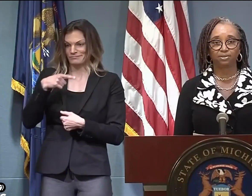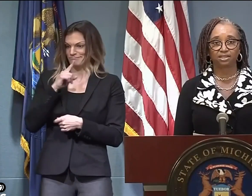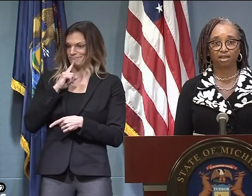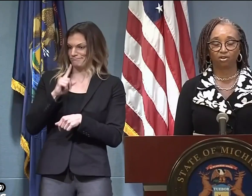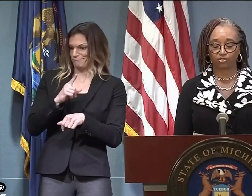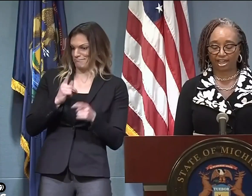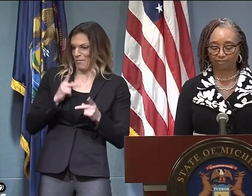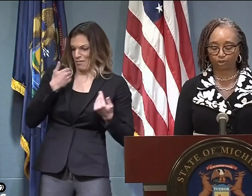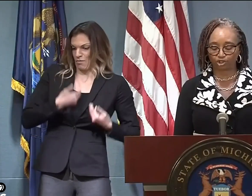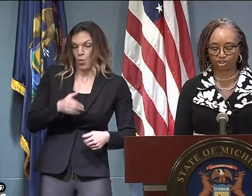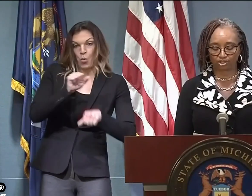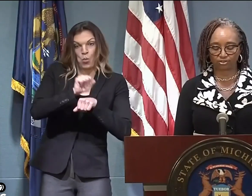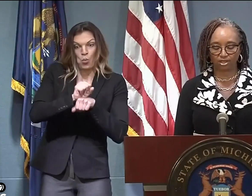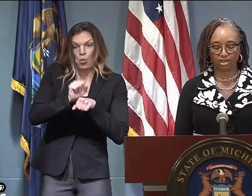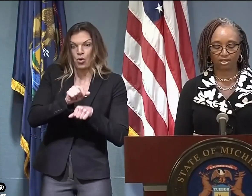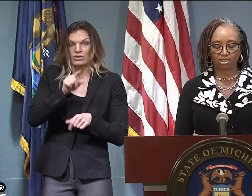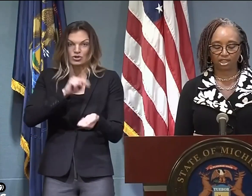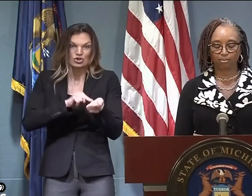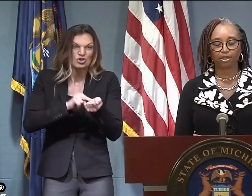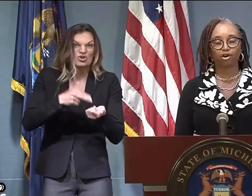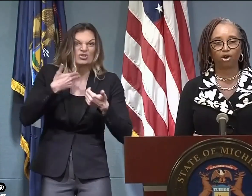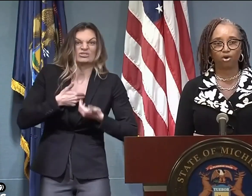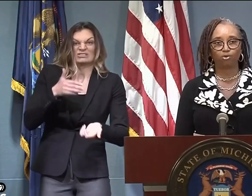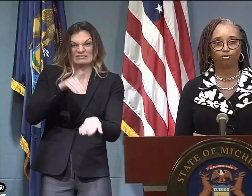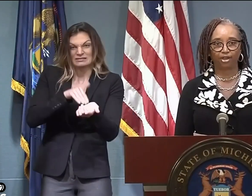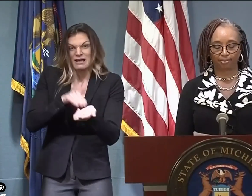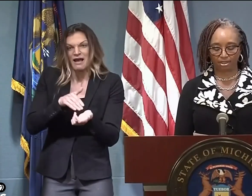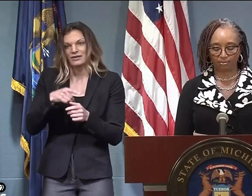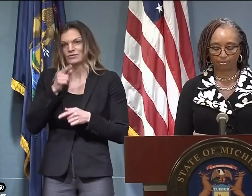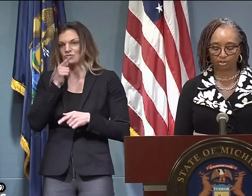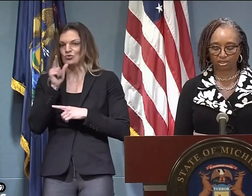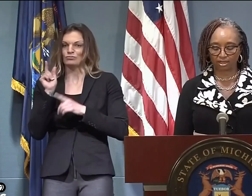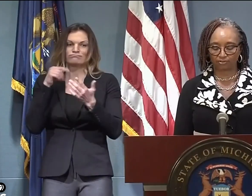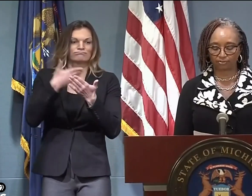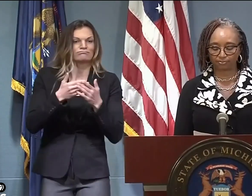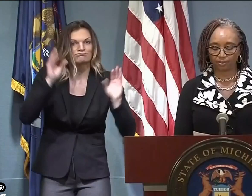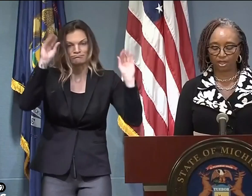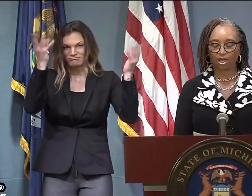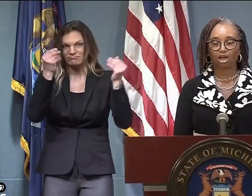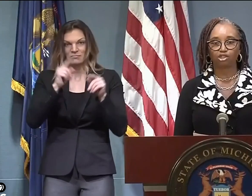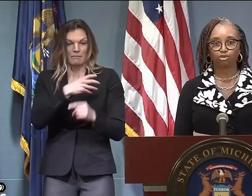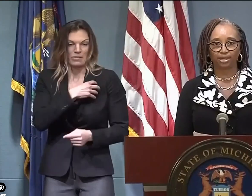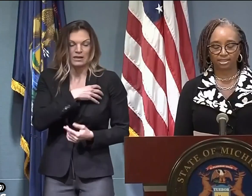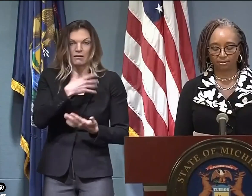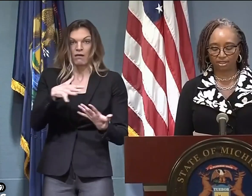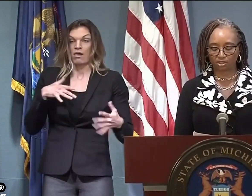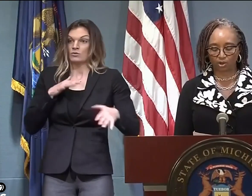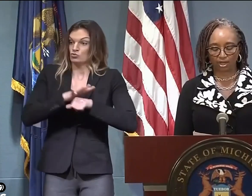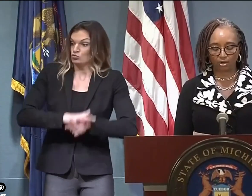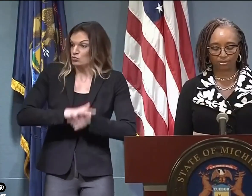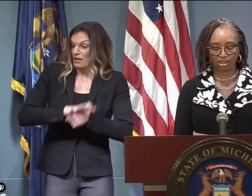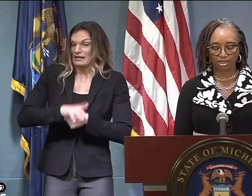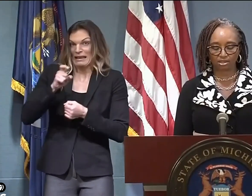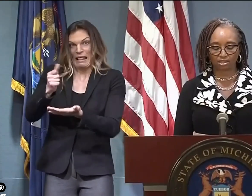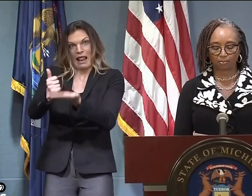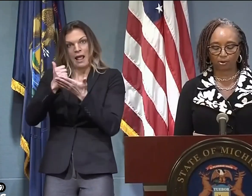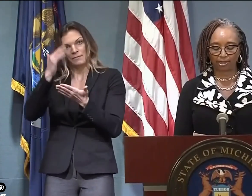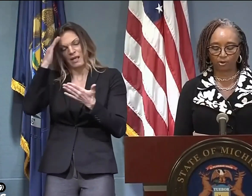while in many cases isolating themselves after shifts to keep their own family members safe.